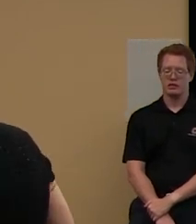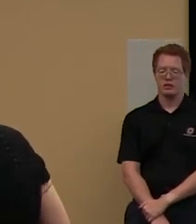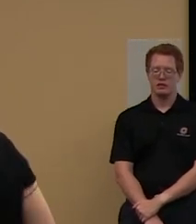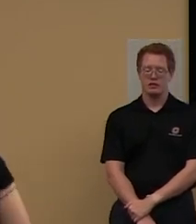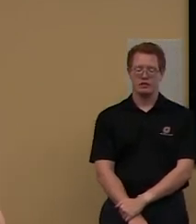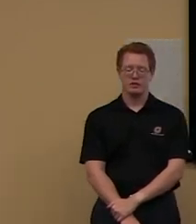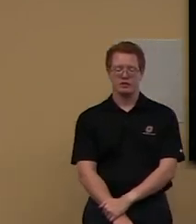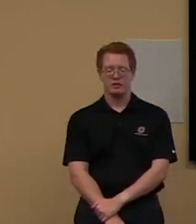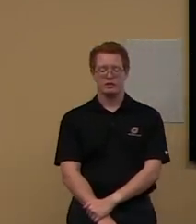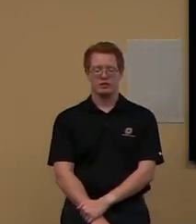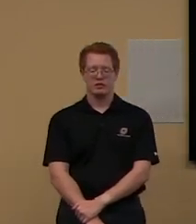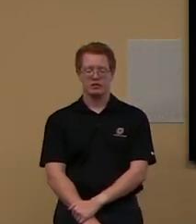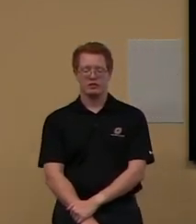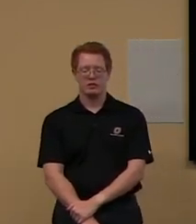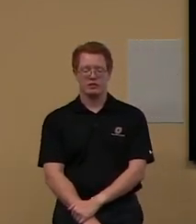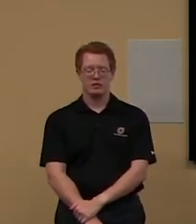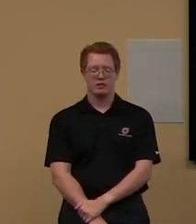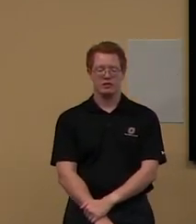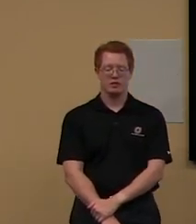the bottom